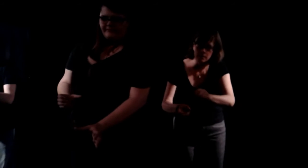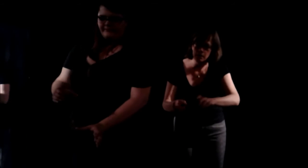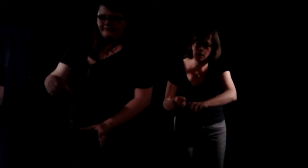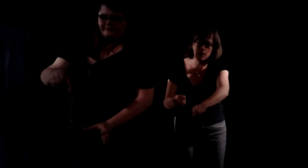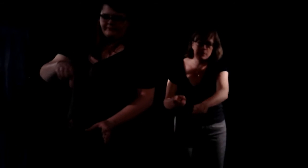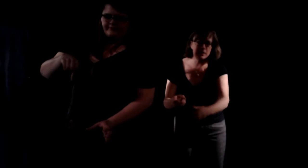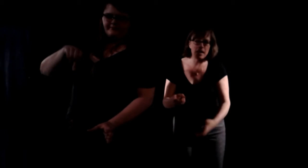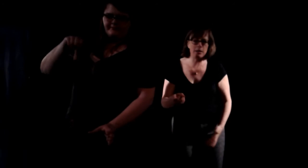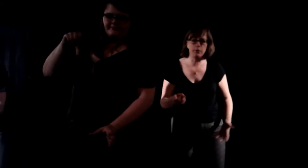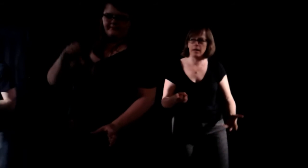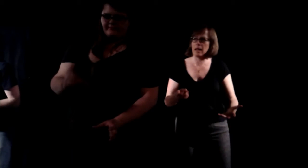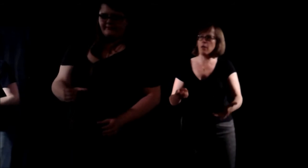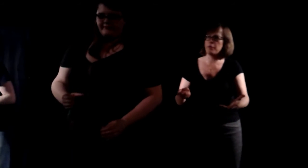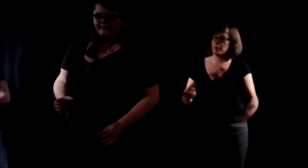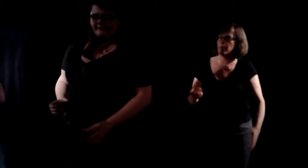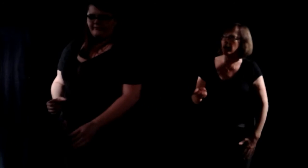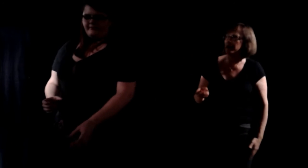No, I'm just saying you could get healthier bread.